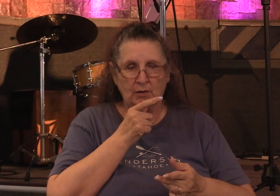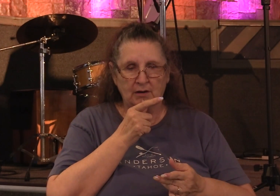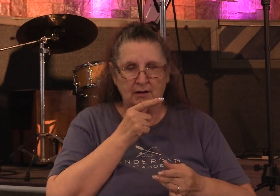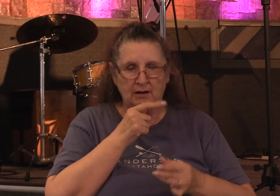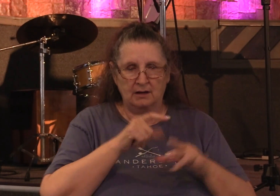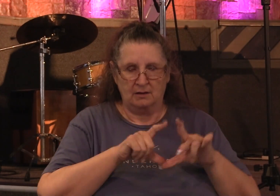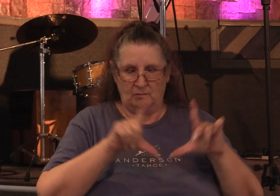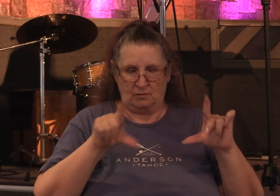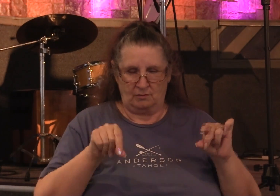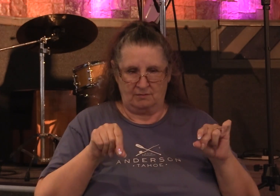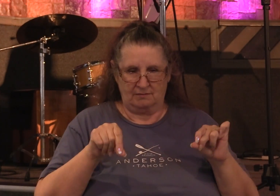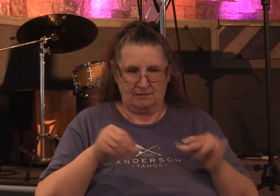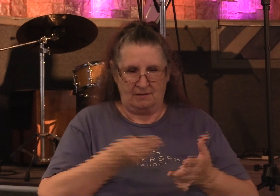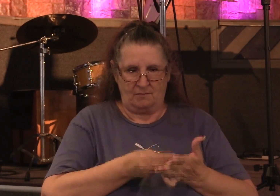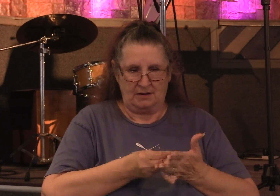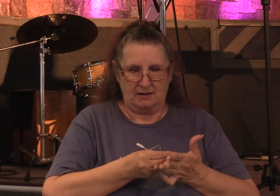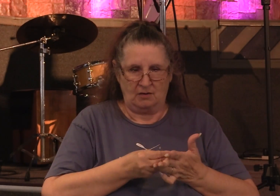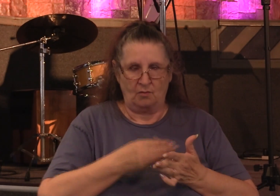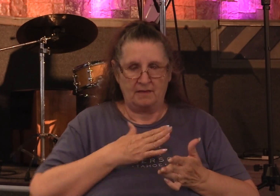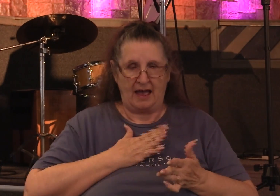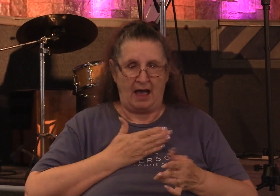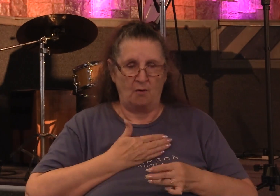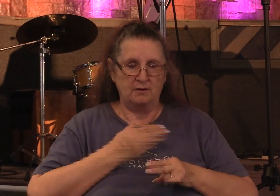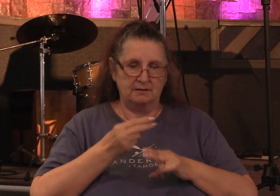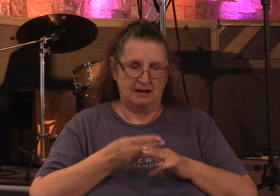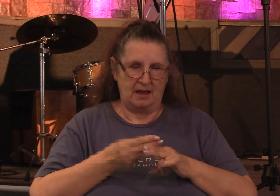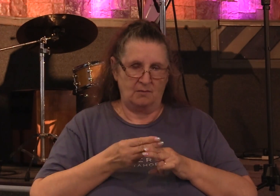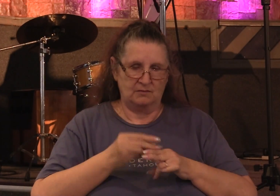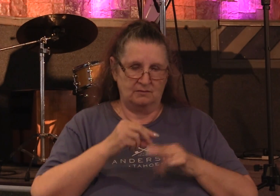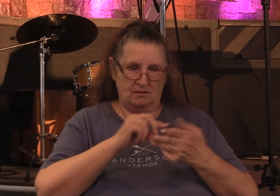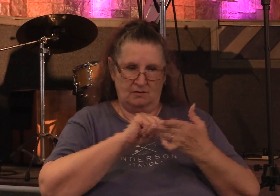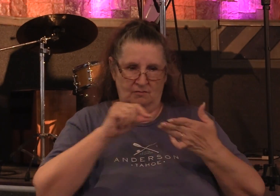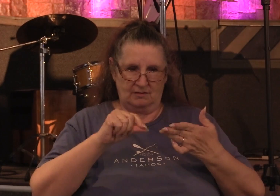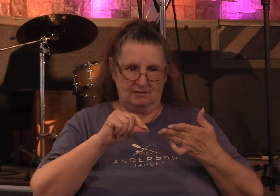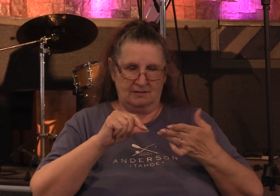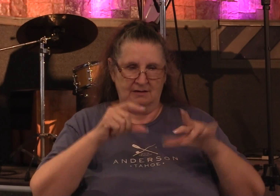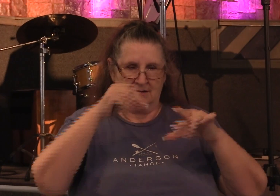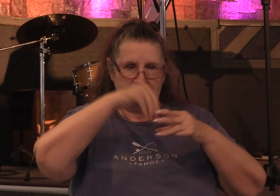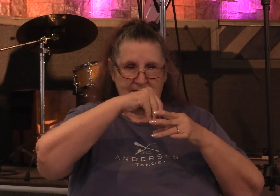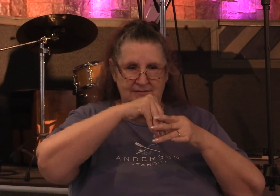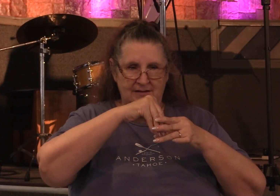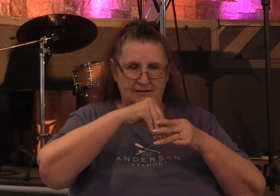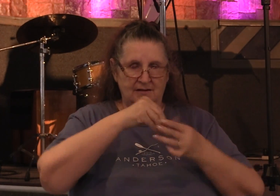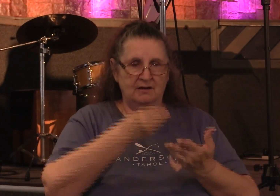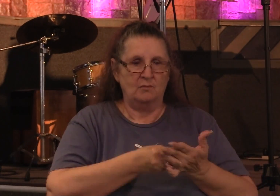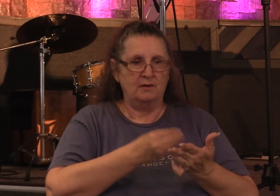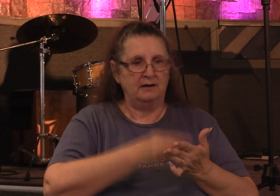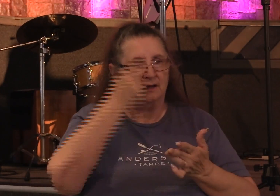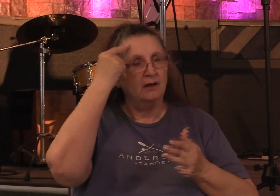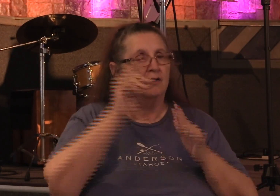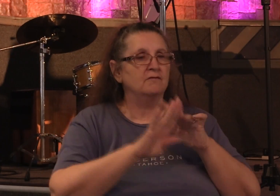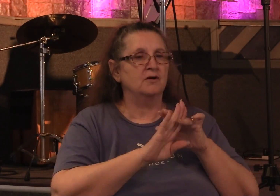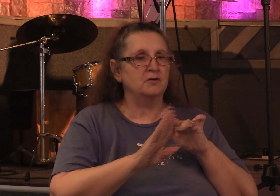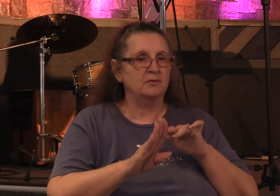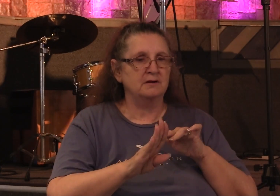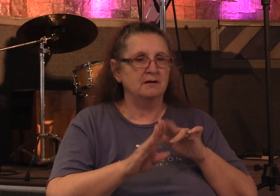boxes with our names written on it. And inside of that envelope was the money for the retreat and it said couple's retreat.